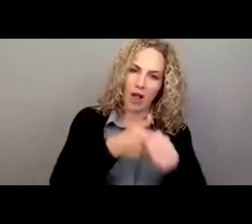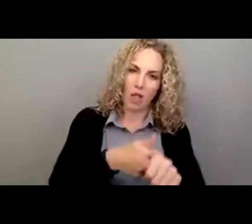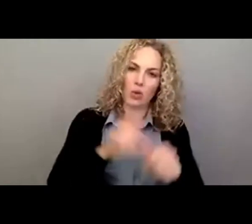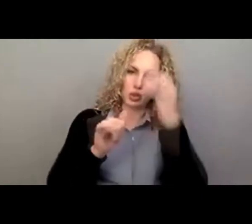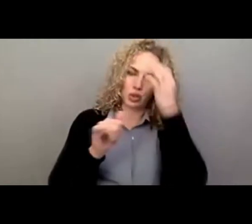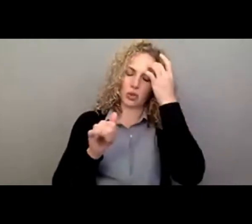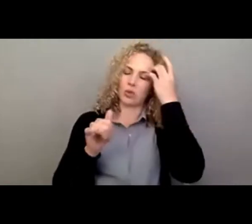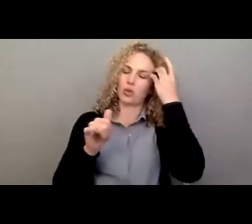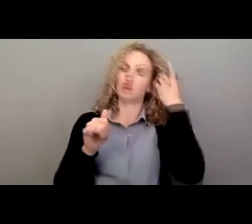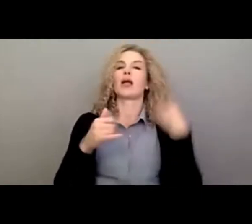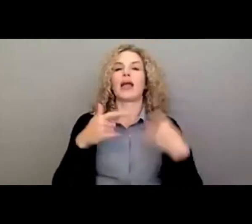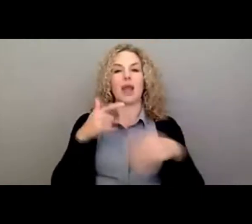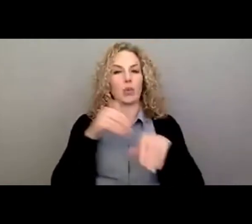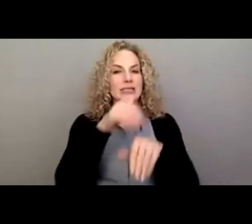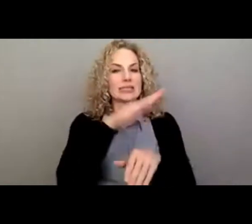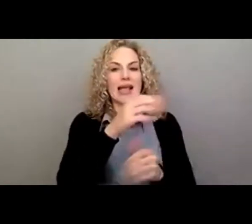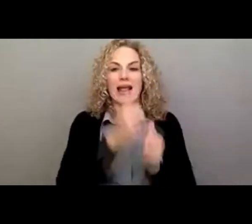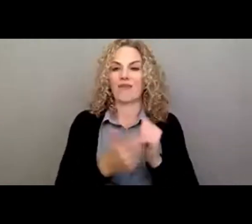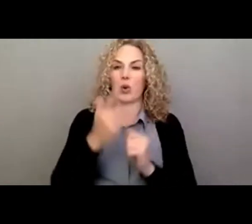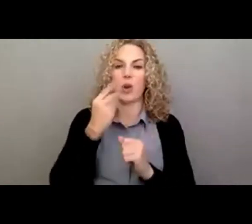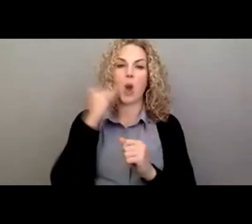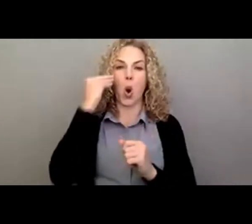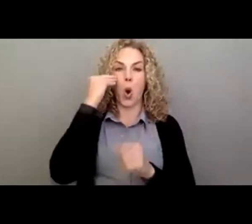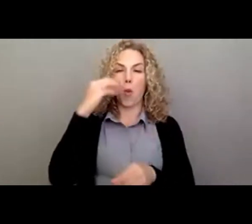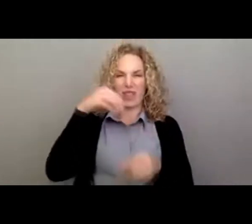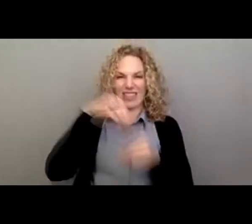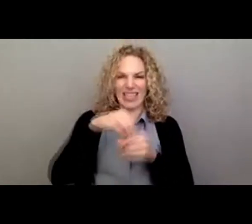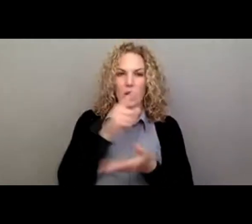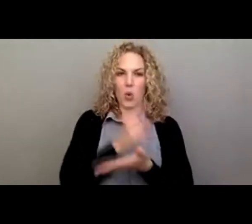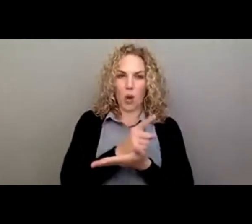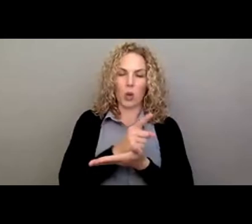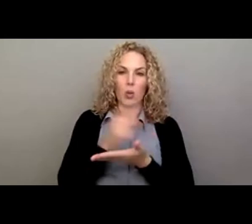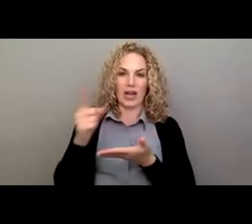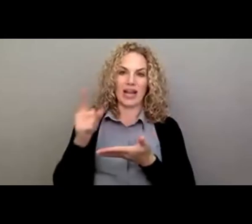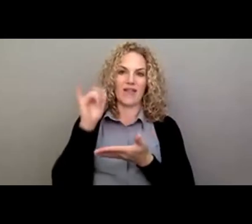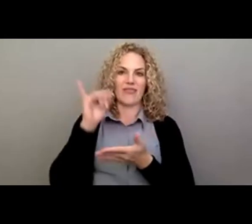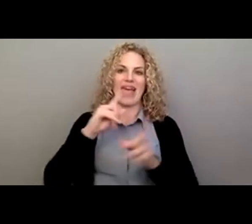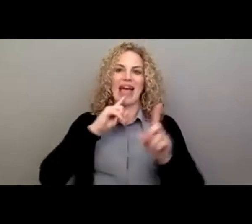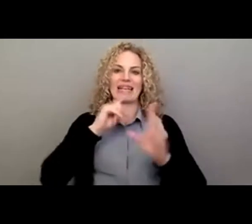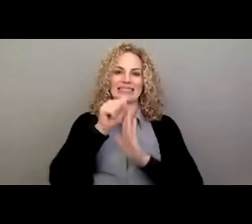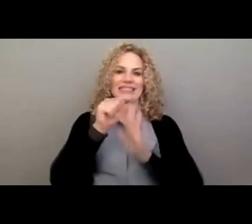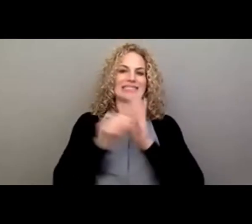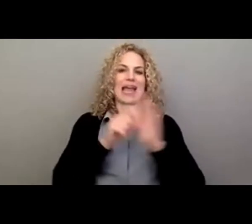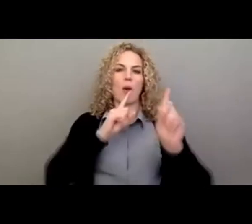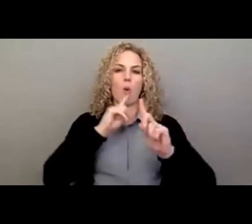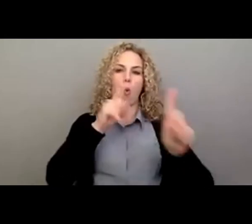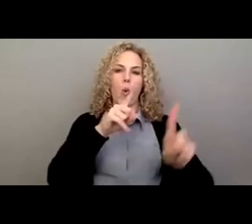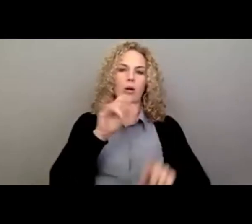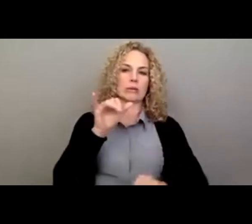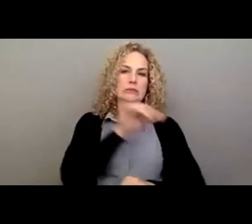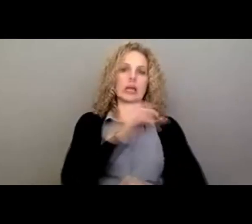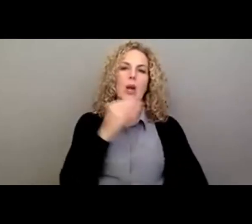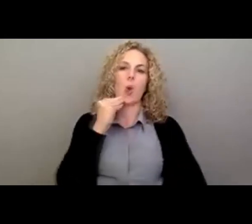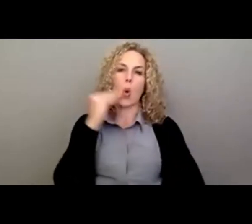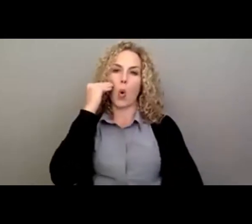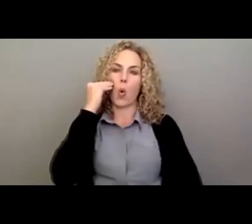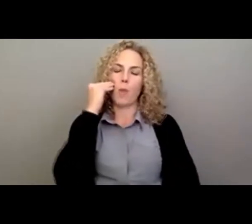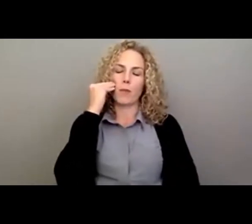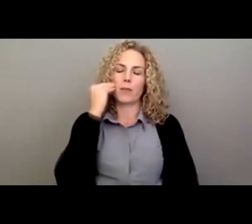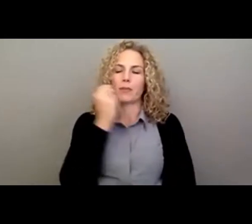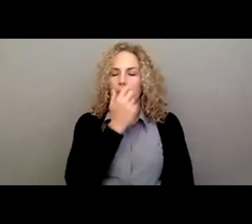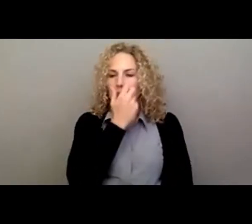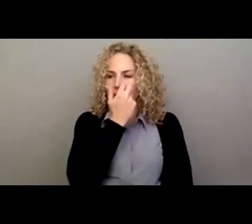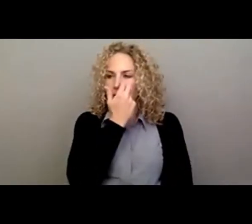and get everyone home, you know, really within a week of, of that shelter in place statewide. How we did that,